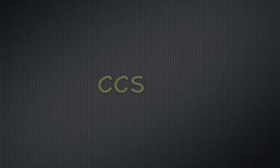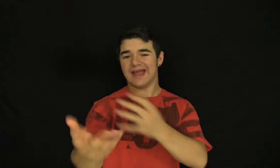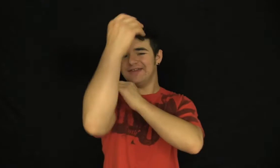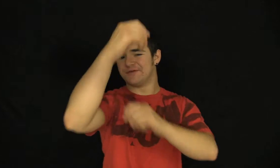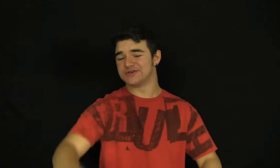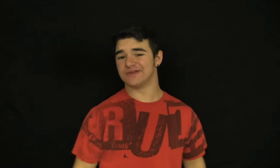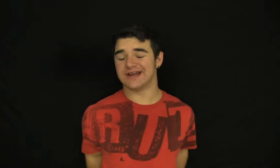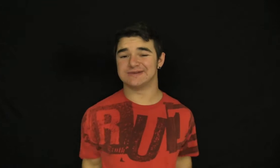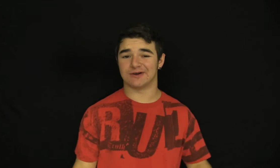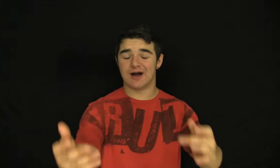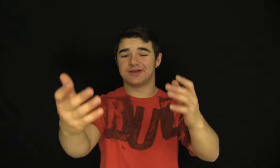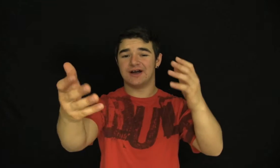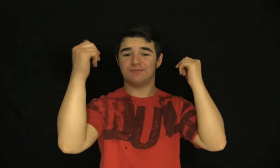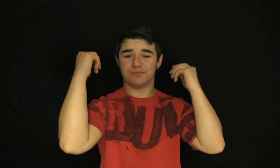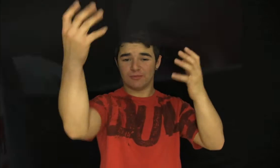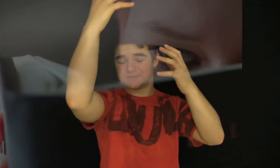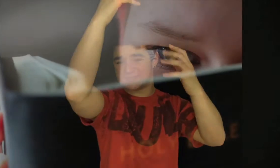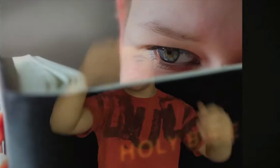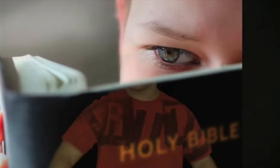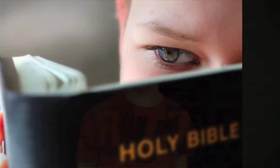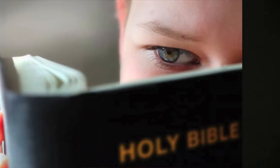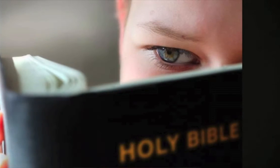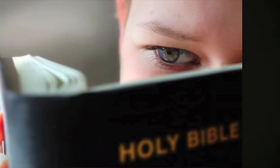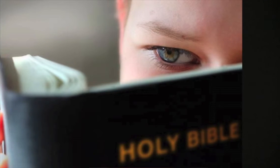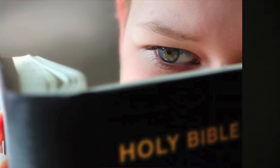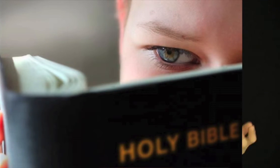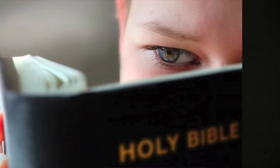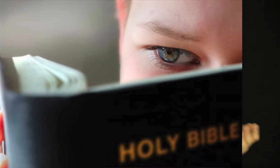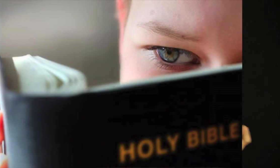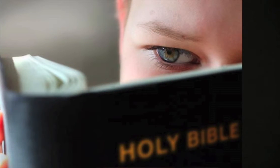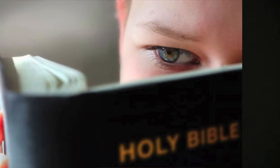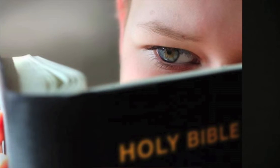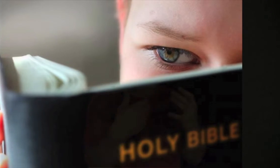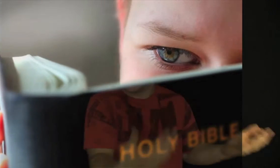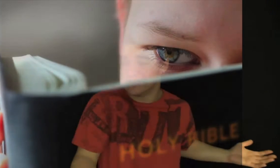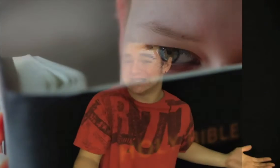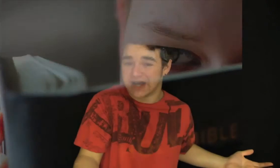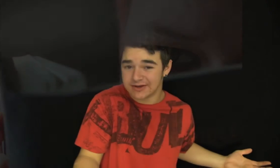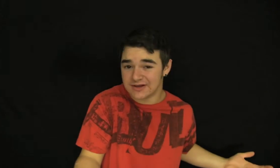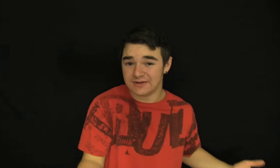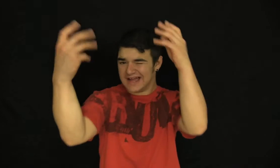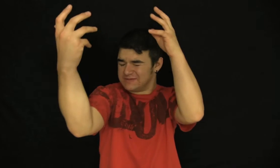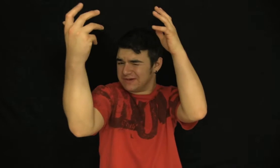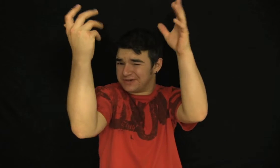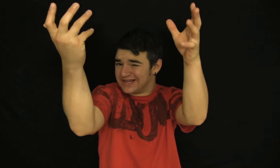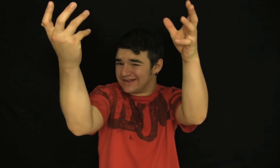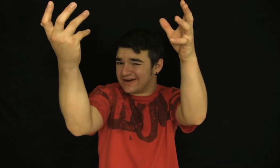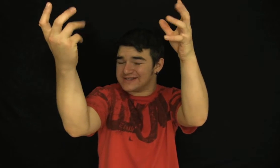And the first story of the day is about Comic-Con. More specifically, we're talking about the Christian Comic Art Society, which has panels at the Comic-Con. And to be completely honest,